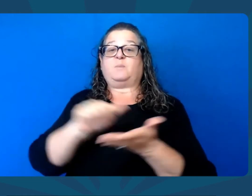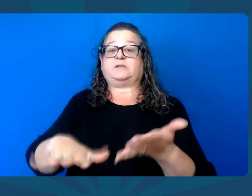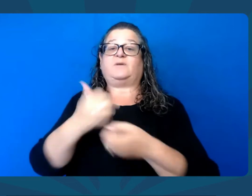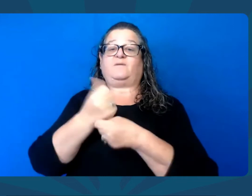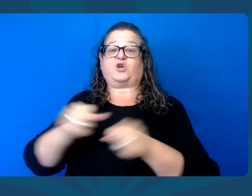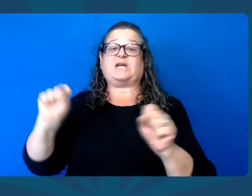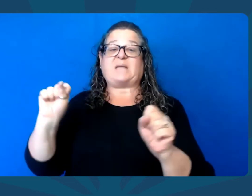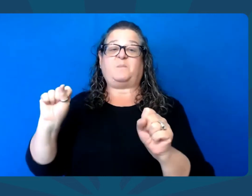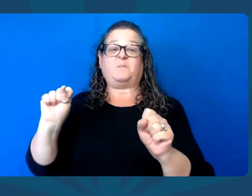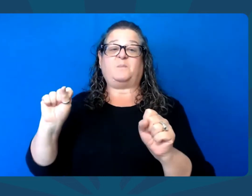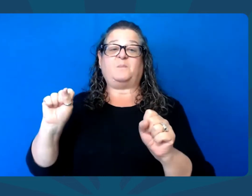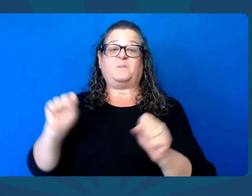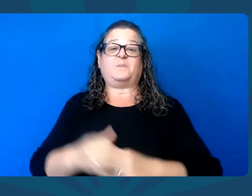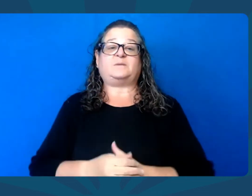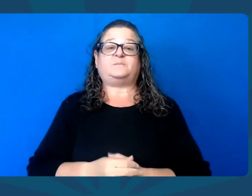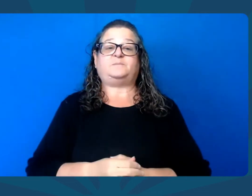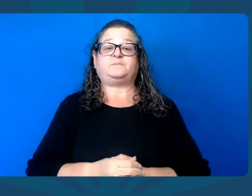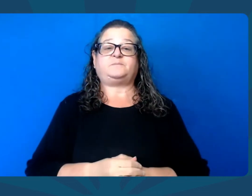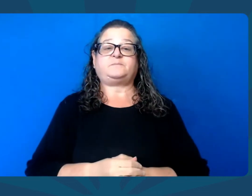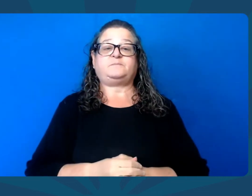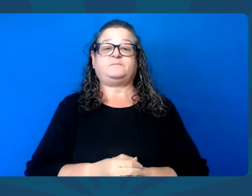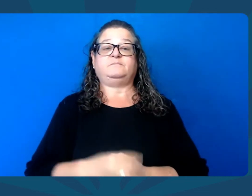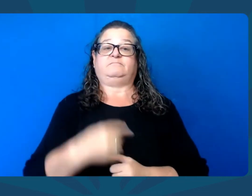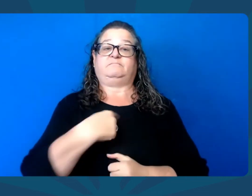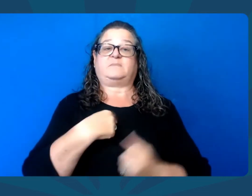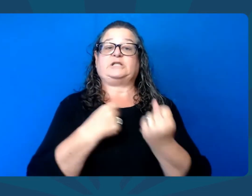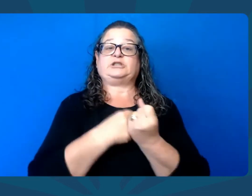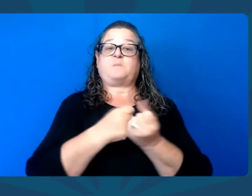enacted by the legislature.